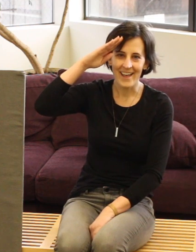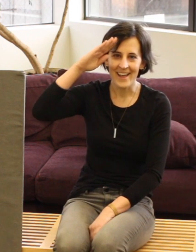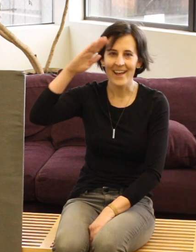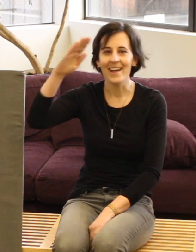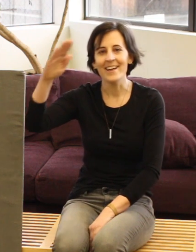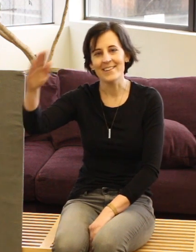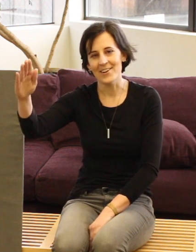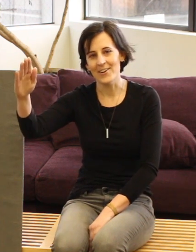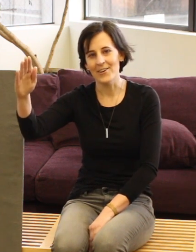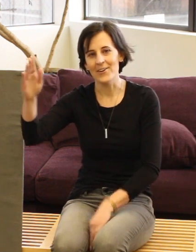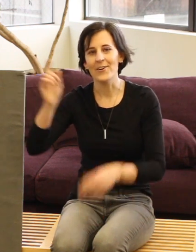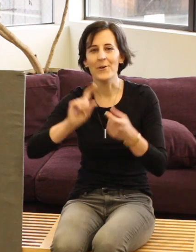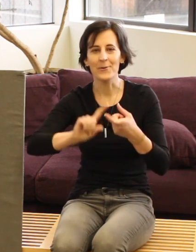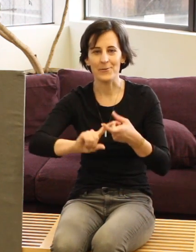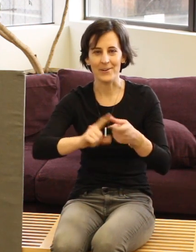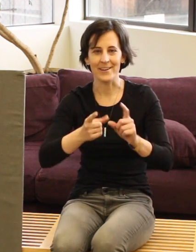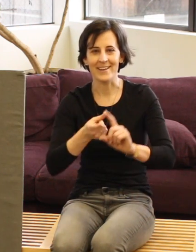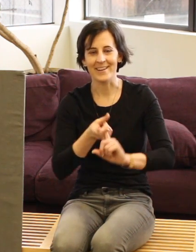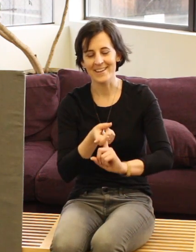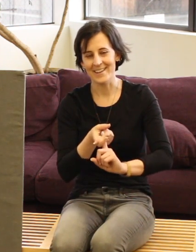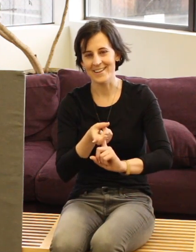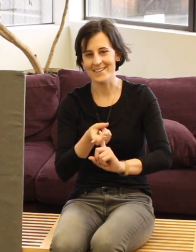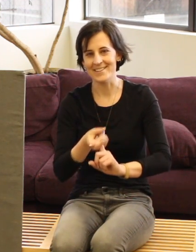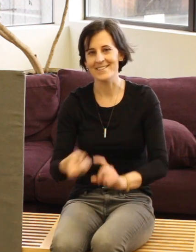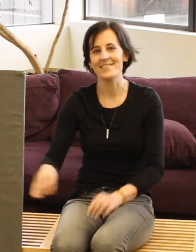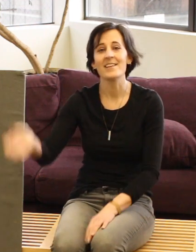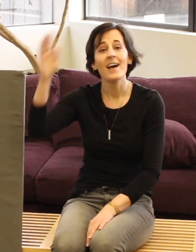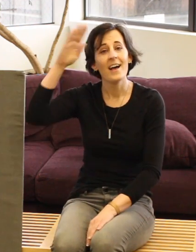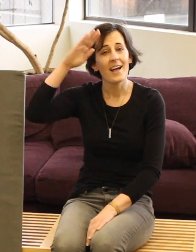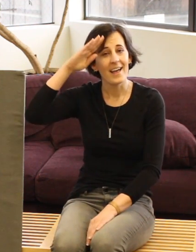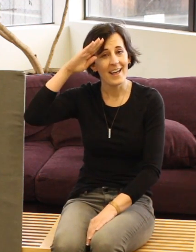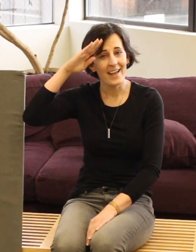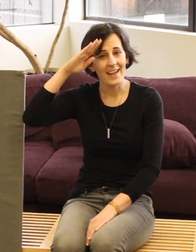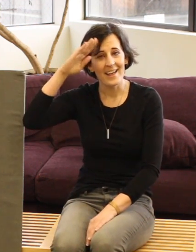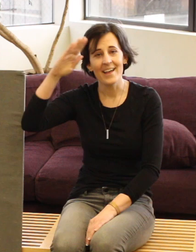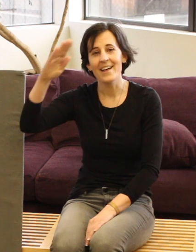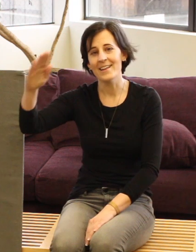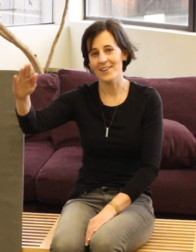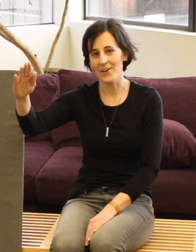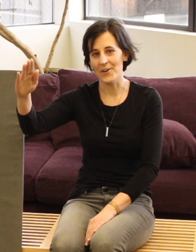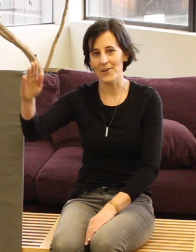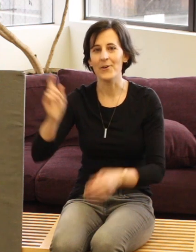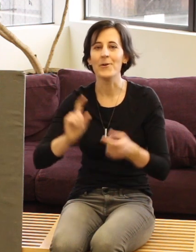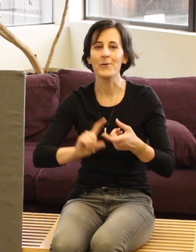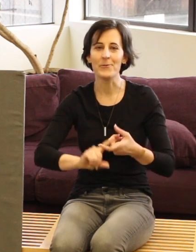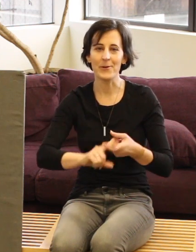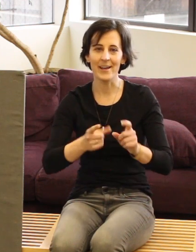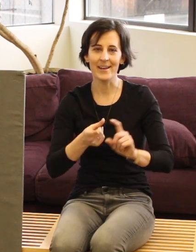Hello, friends. Hello, friends.